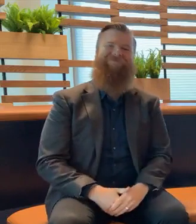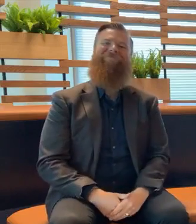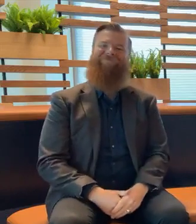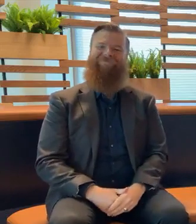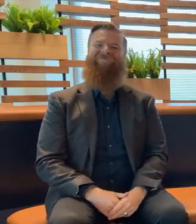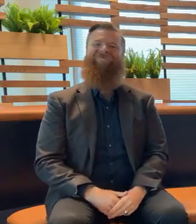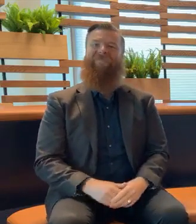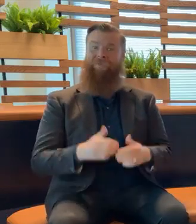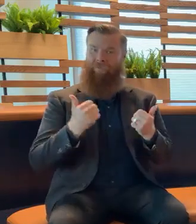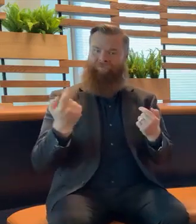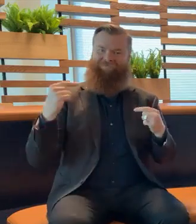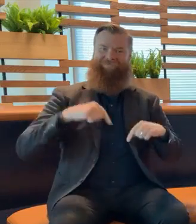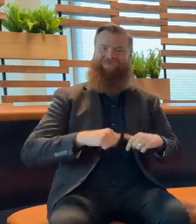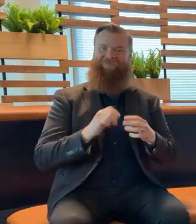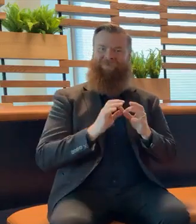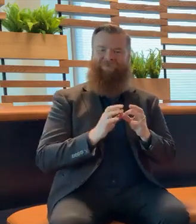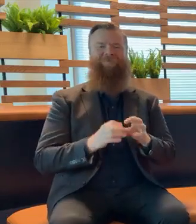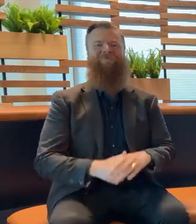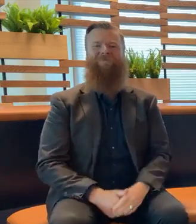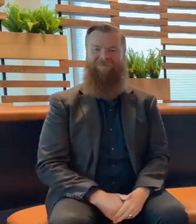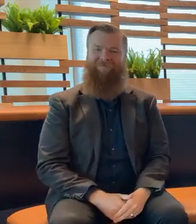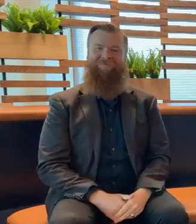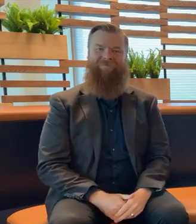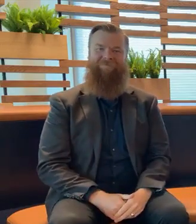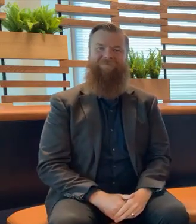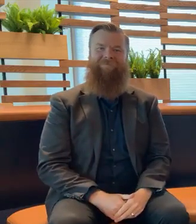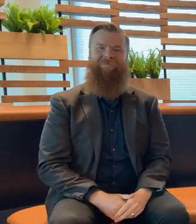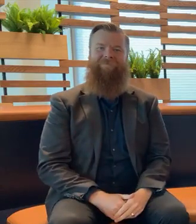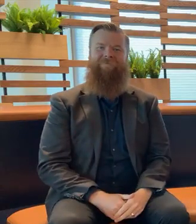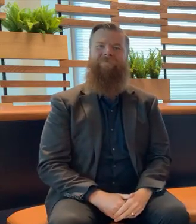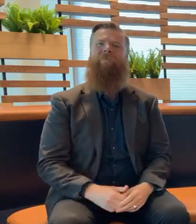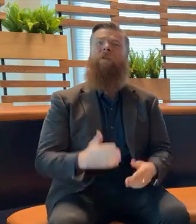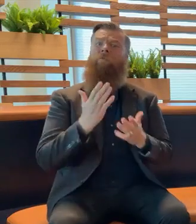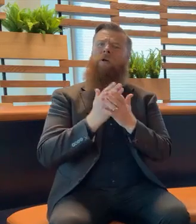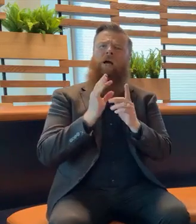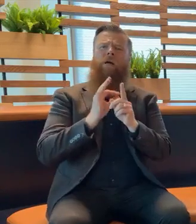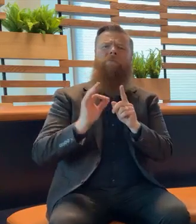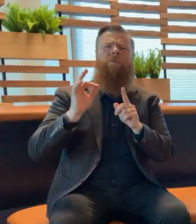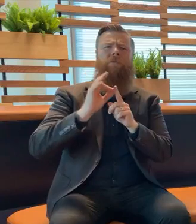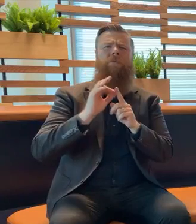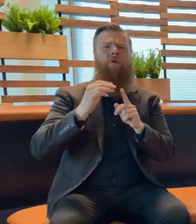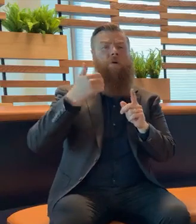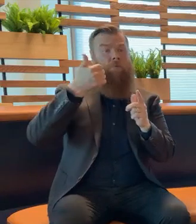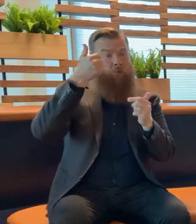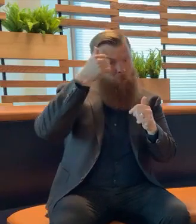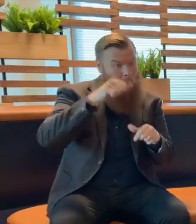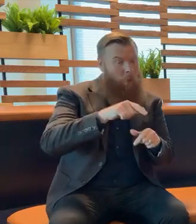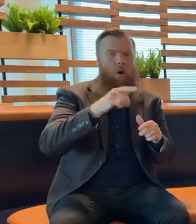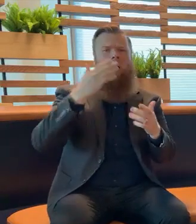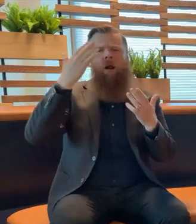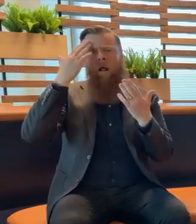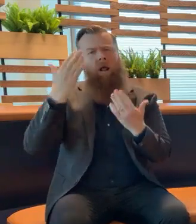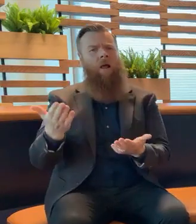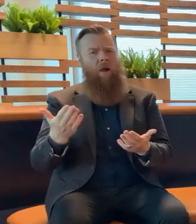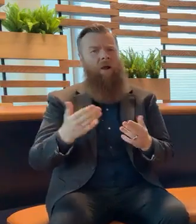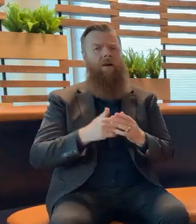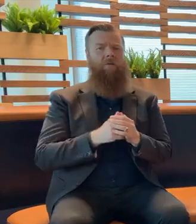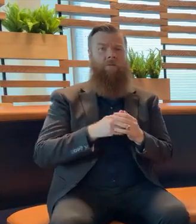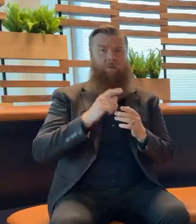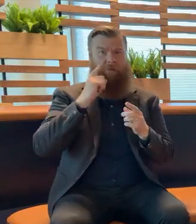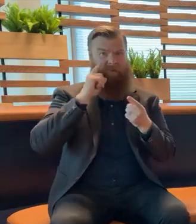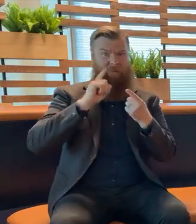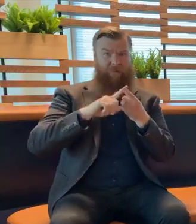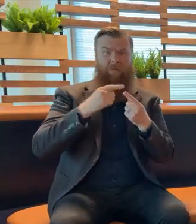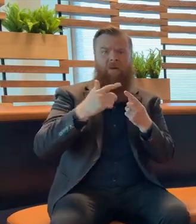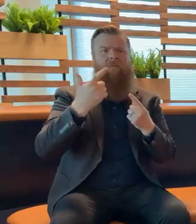Good to have you here. I'm giving an update on what we know, what we don't know and what we're finding out about